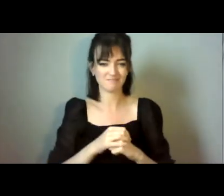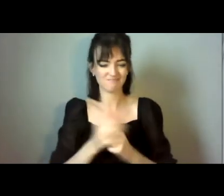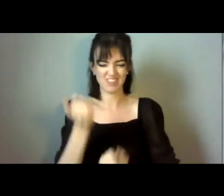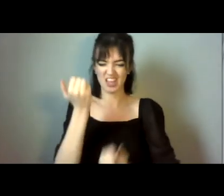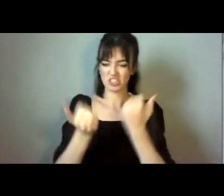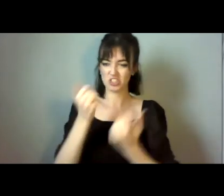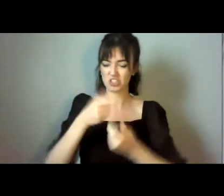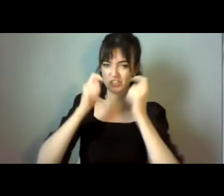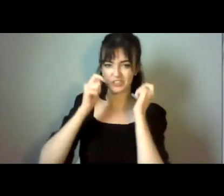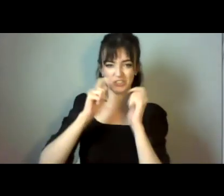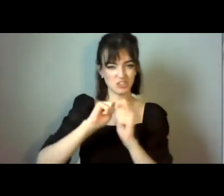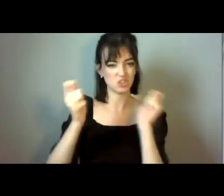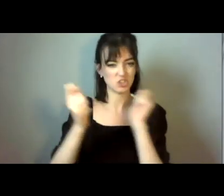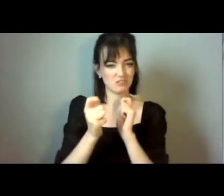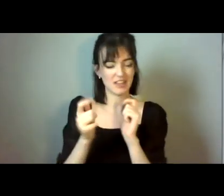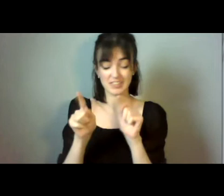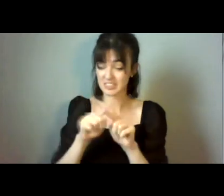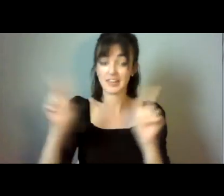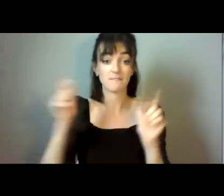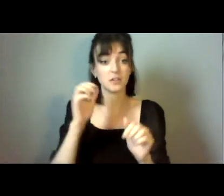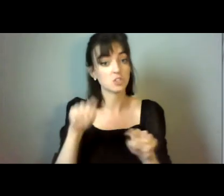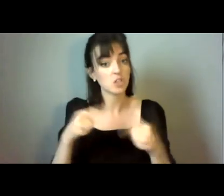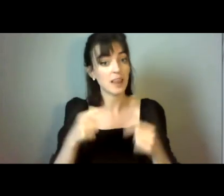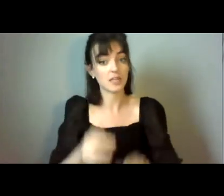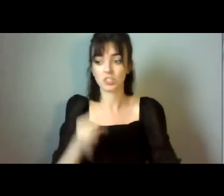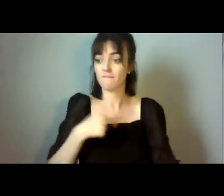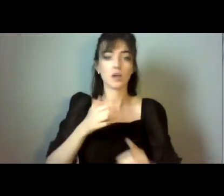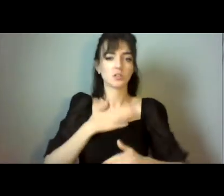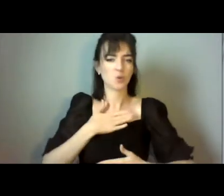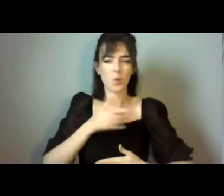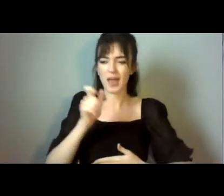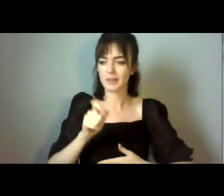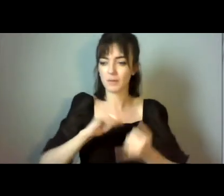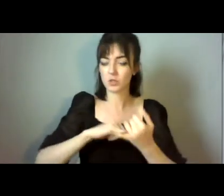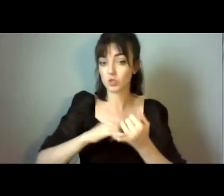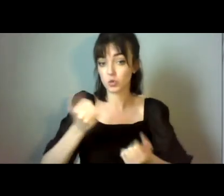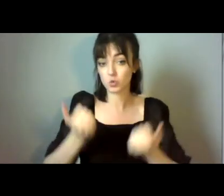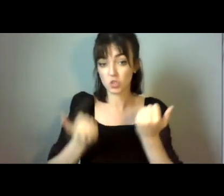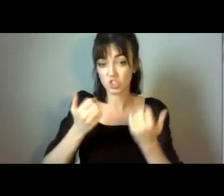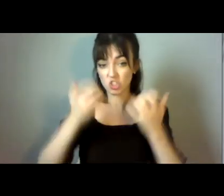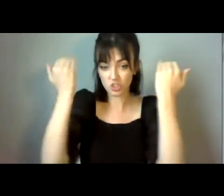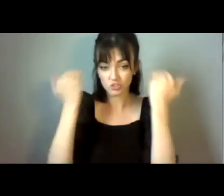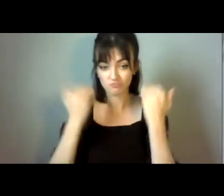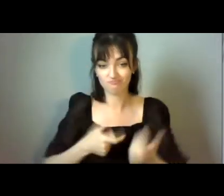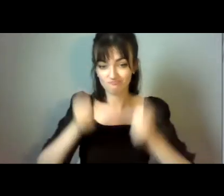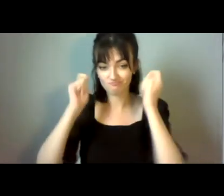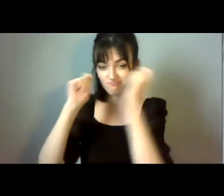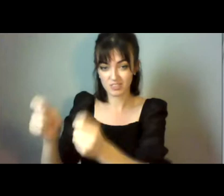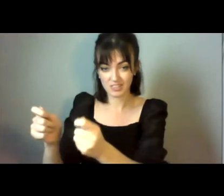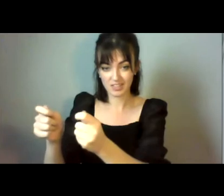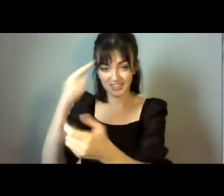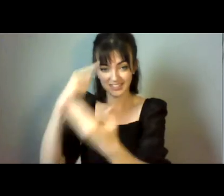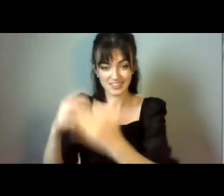Another big challenge would be for the independent advocates and what's